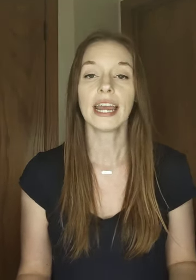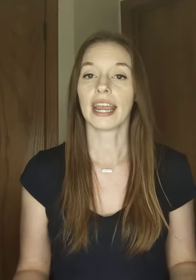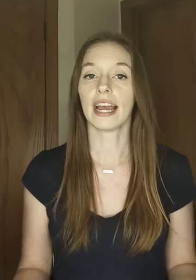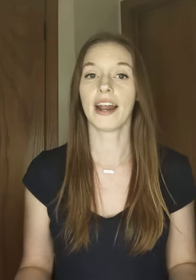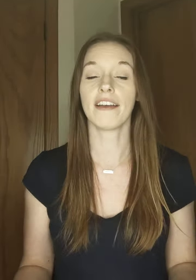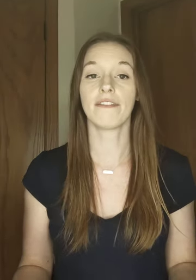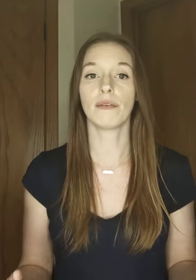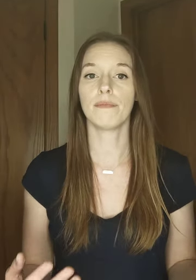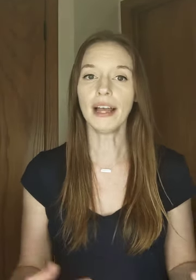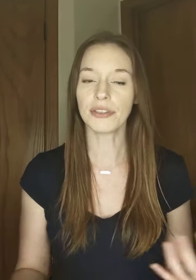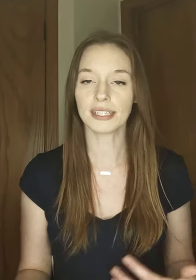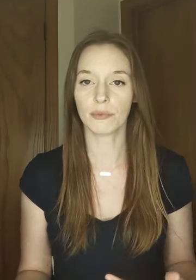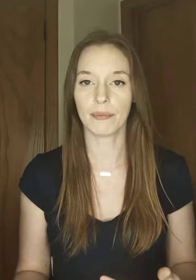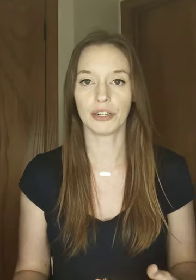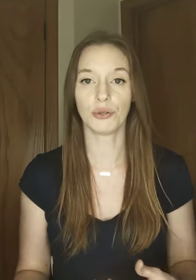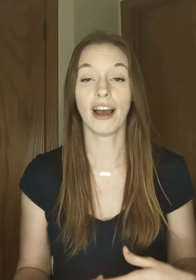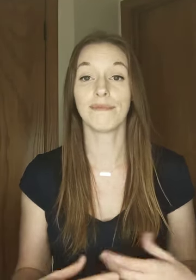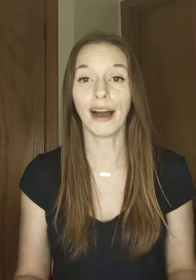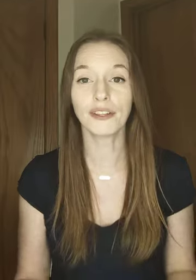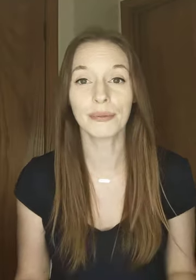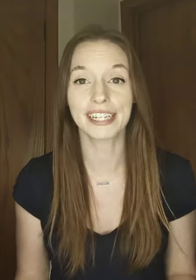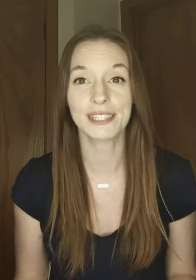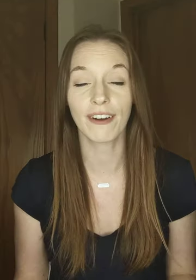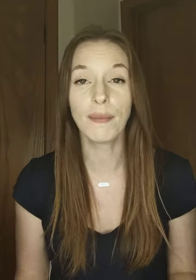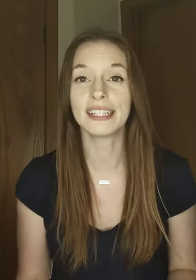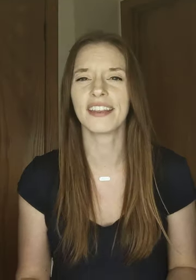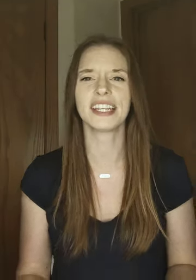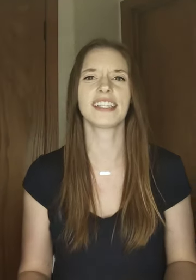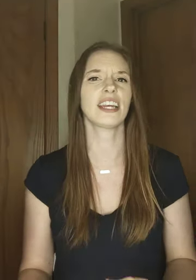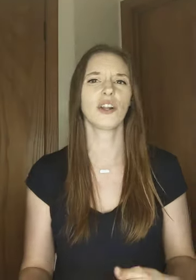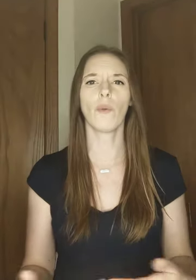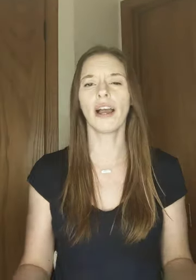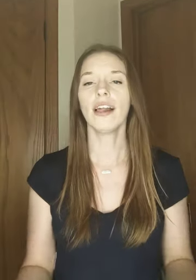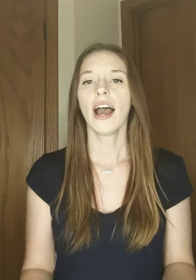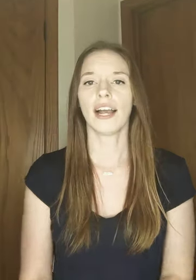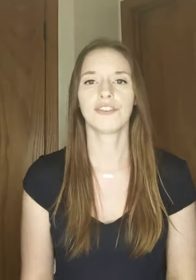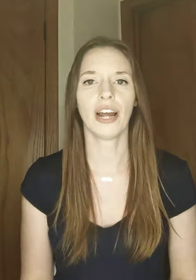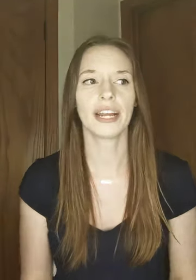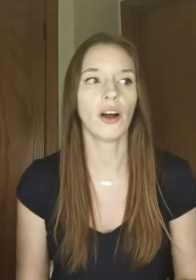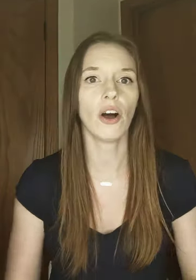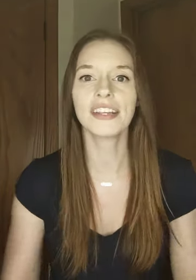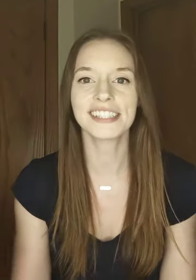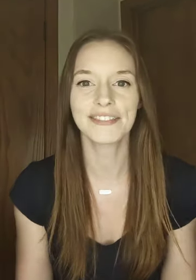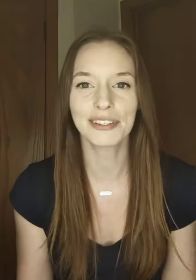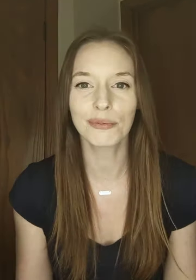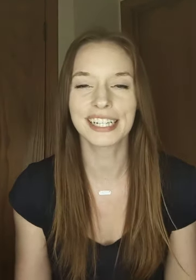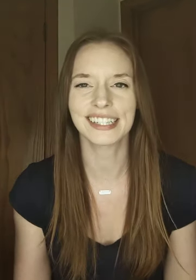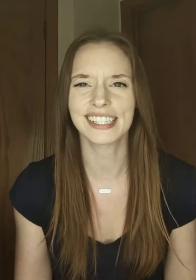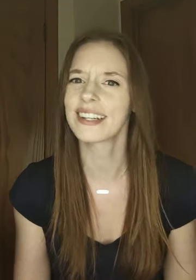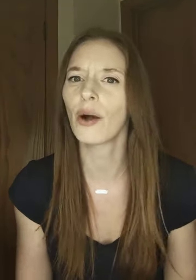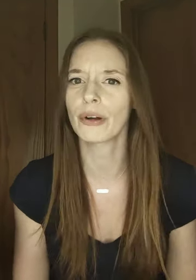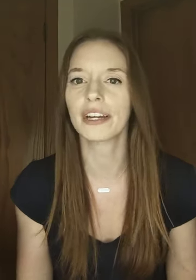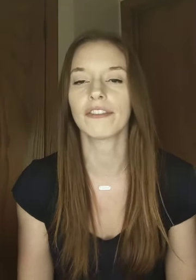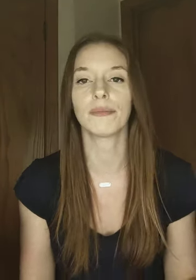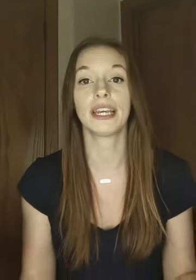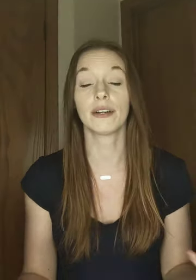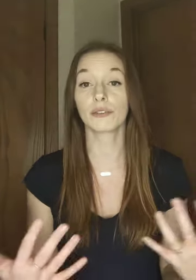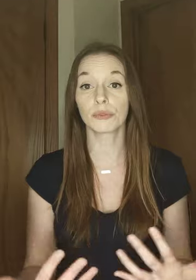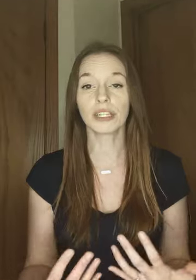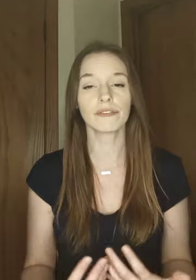and I've met these women who have bought lubricants from us and they say you know what I've tried all these different lubricants and it's not working for me and I was really